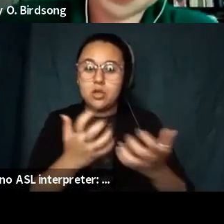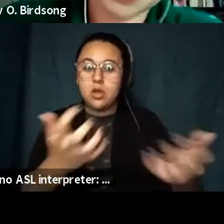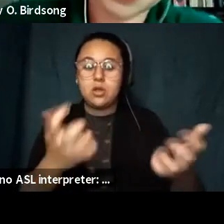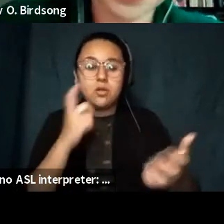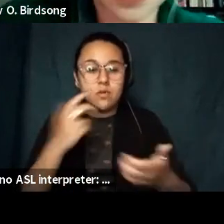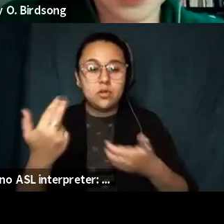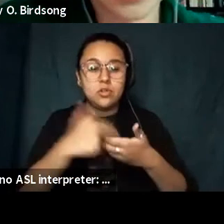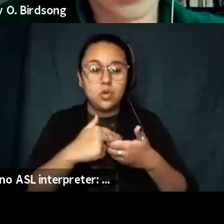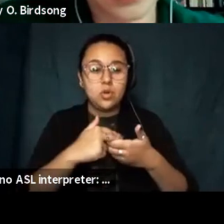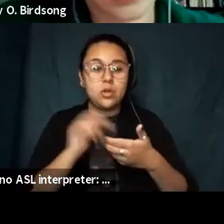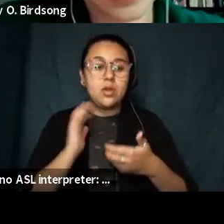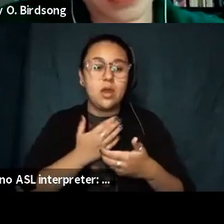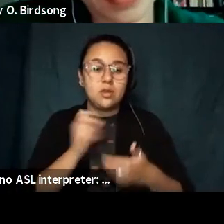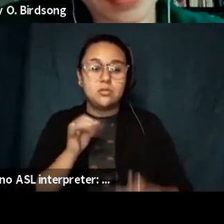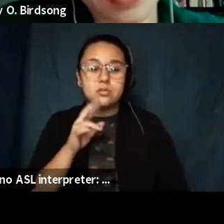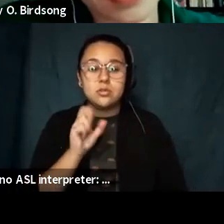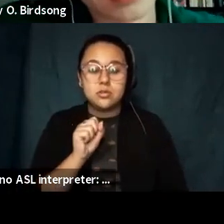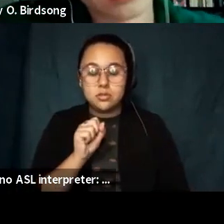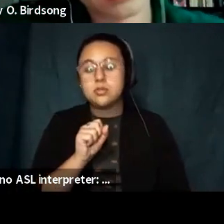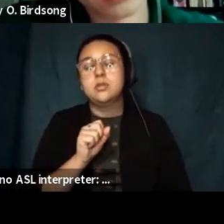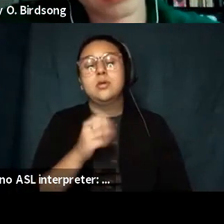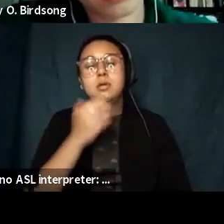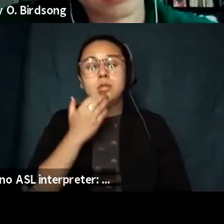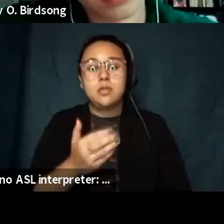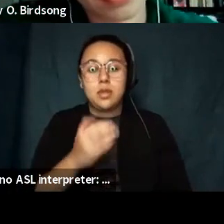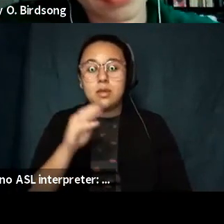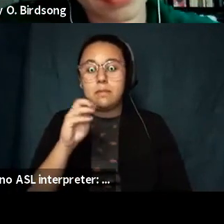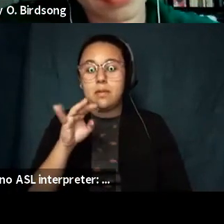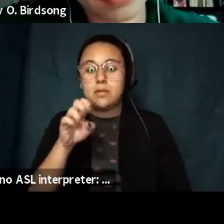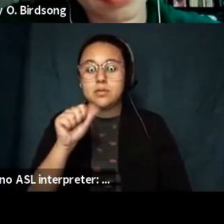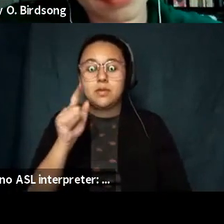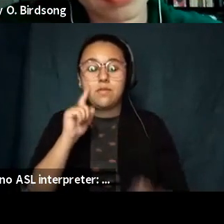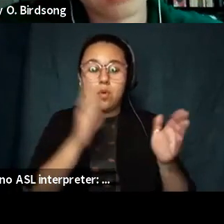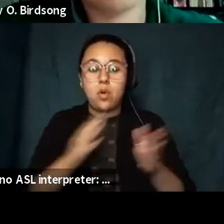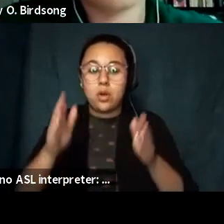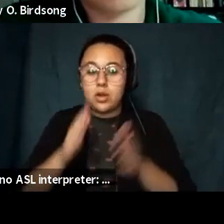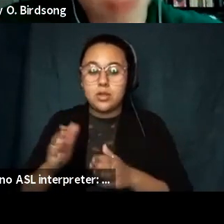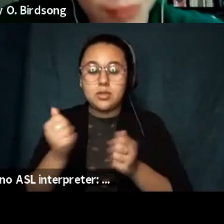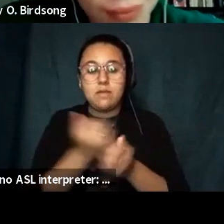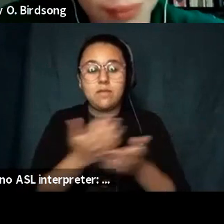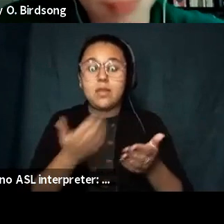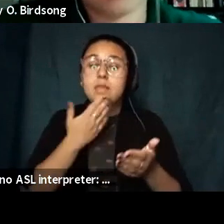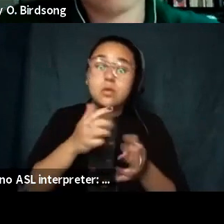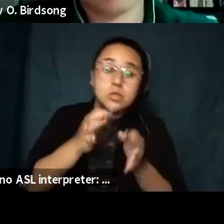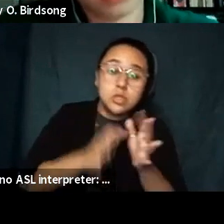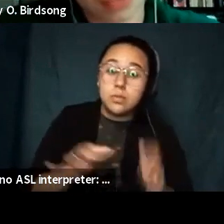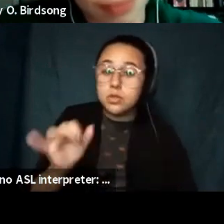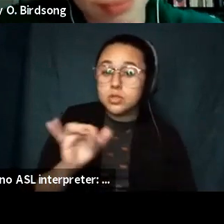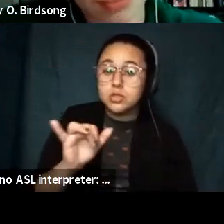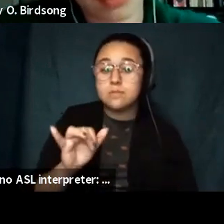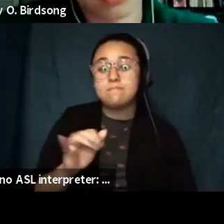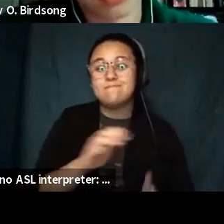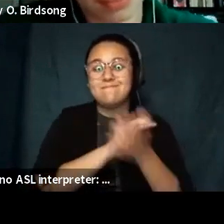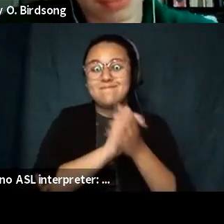literati series thank you for to marissa uh for organizing this um and to our interpreters and and congratulations